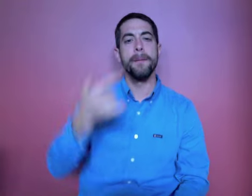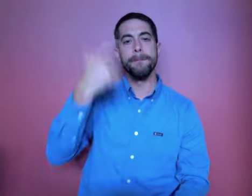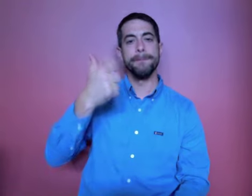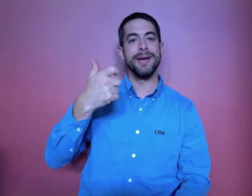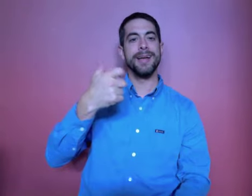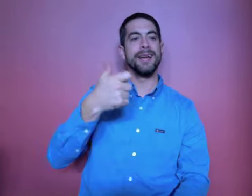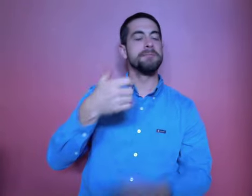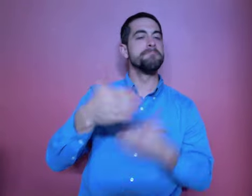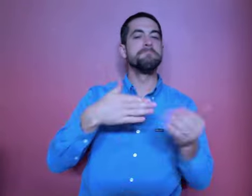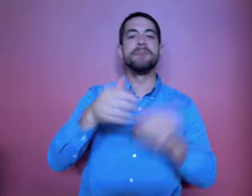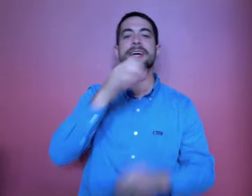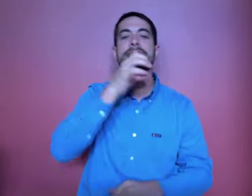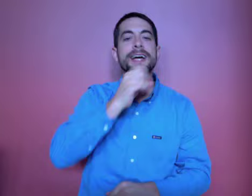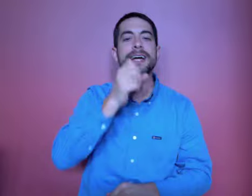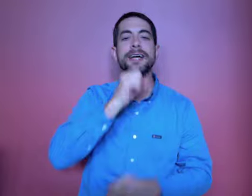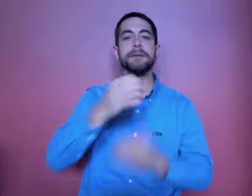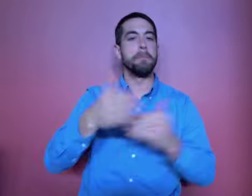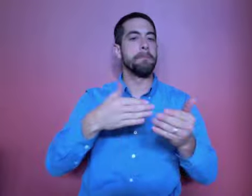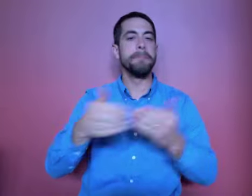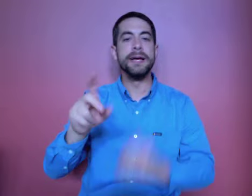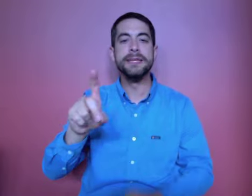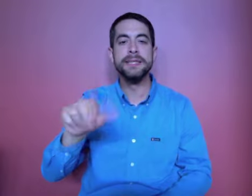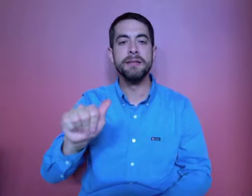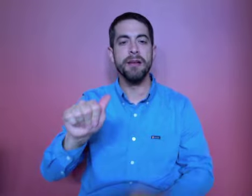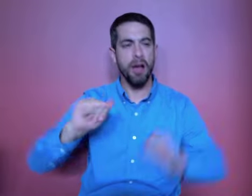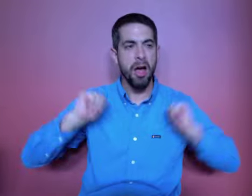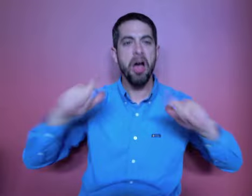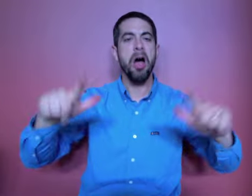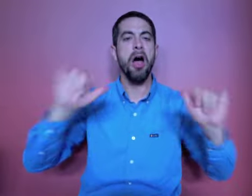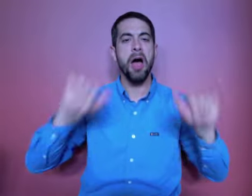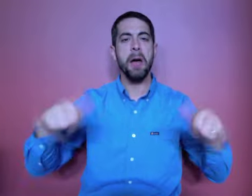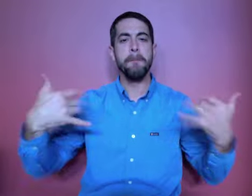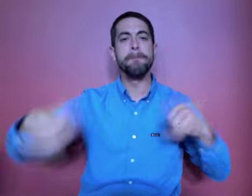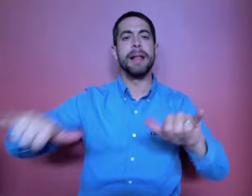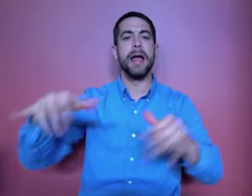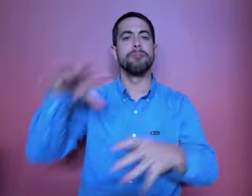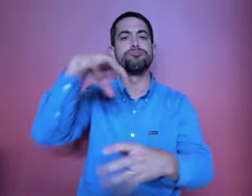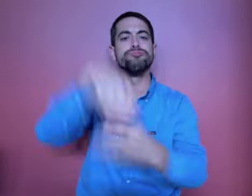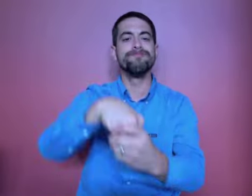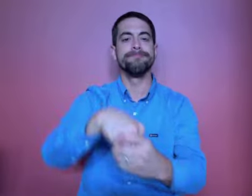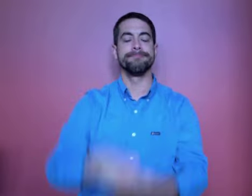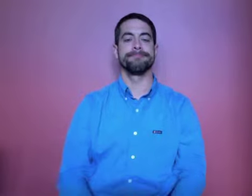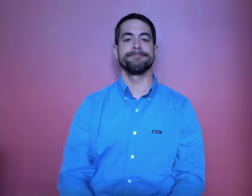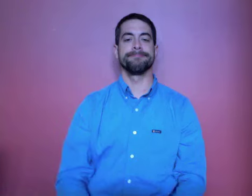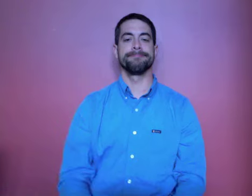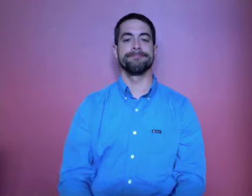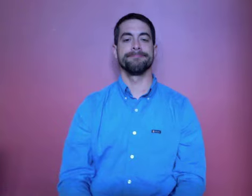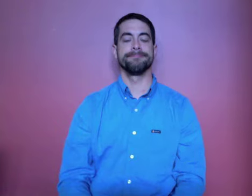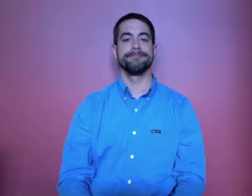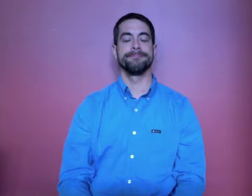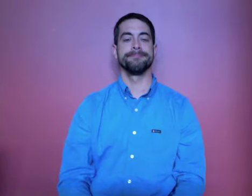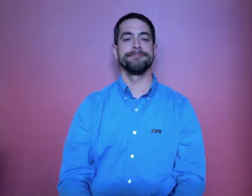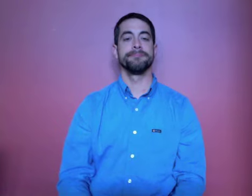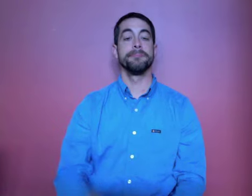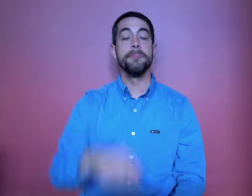The Parks and Recreation Department is looking for a few good volunteers